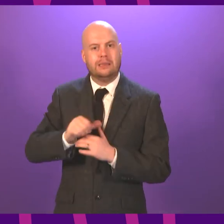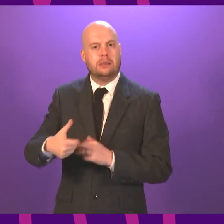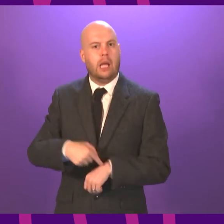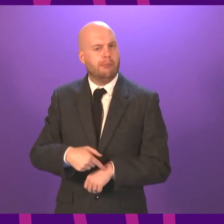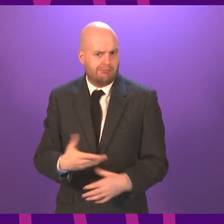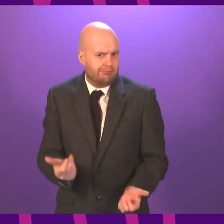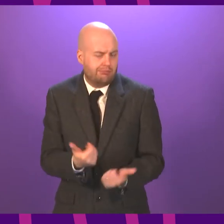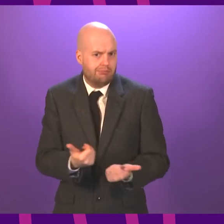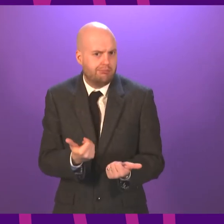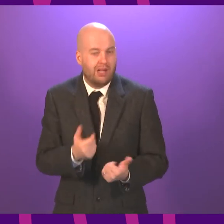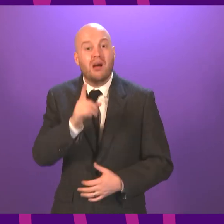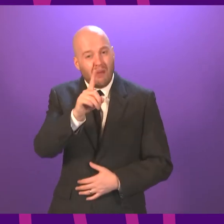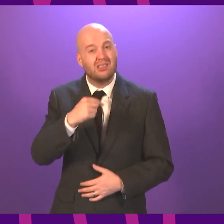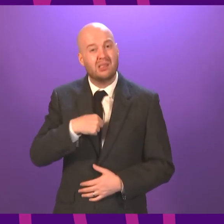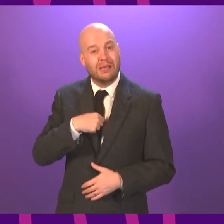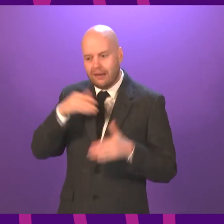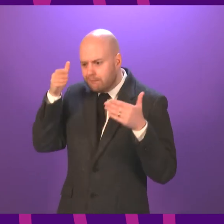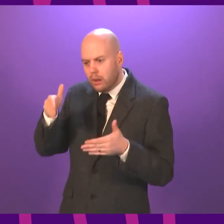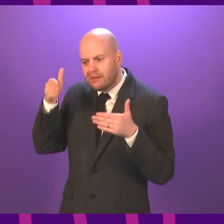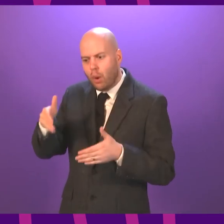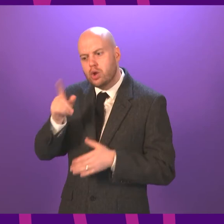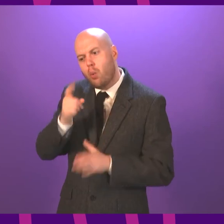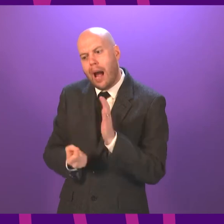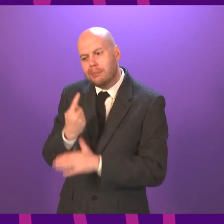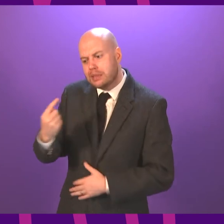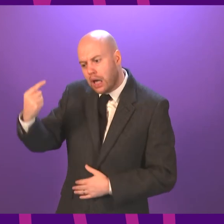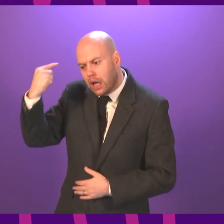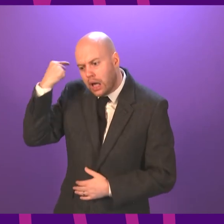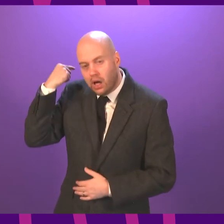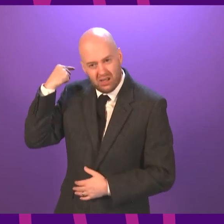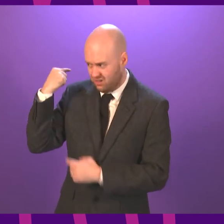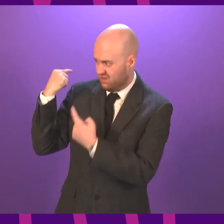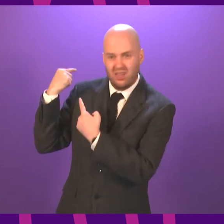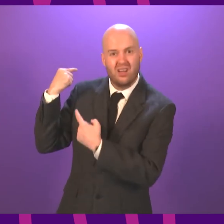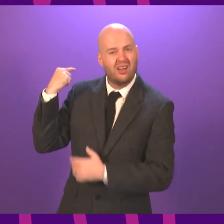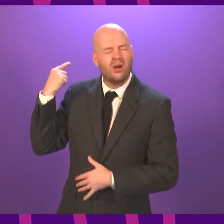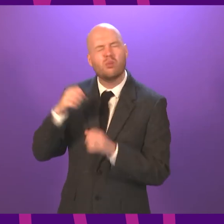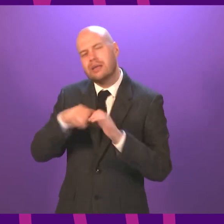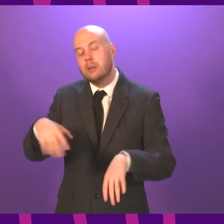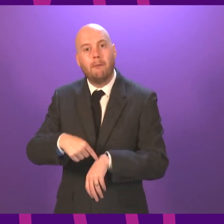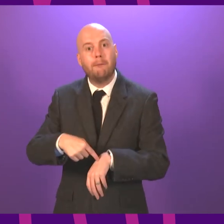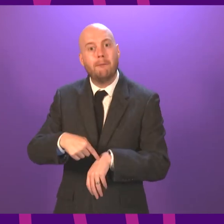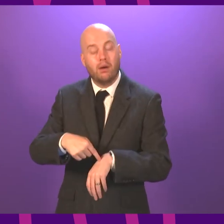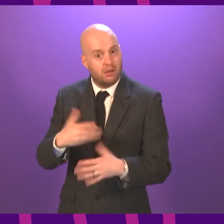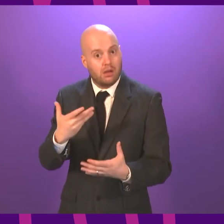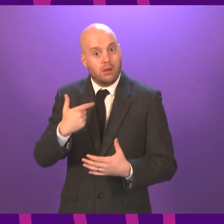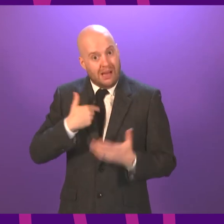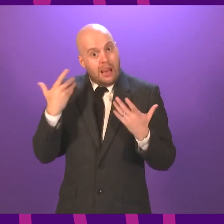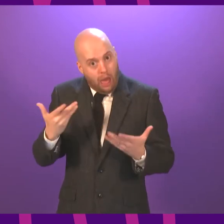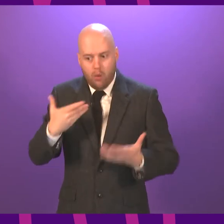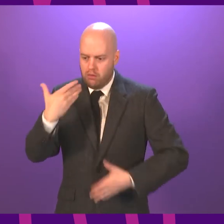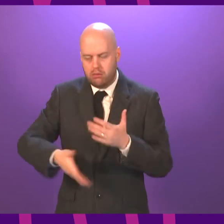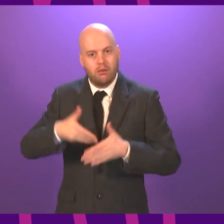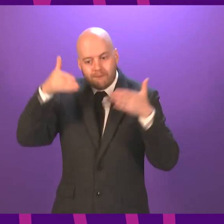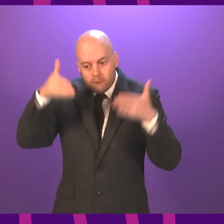But actually, my focus right now as First Minister is getting the vaccination programme delivered to keep people safe in the future, to make